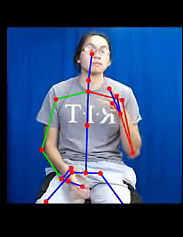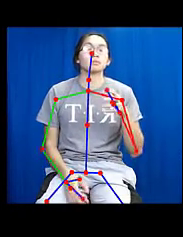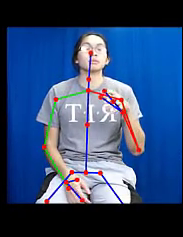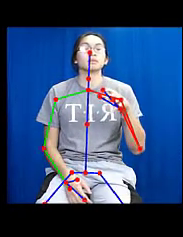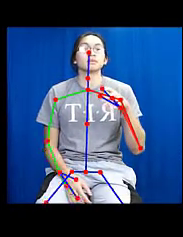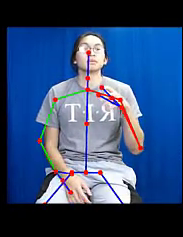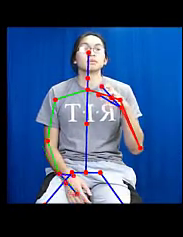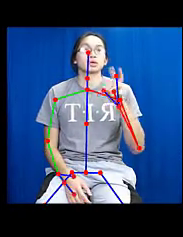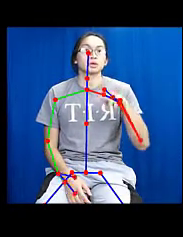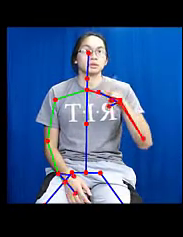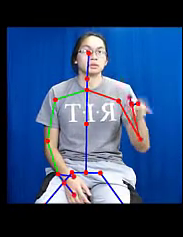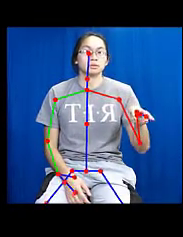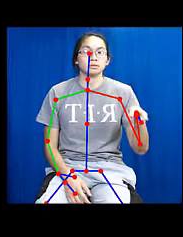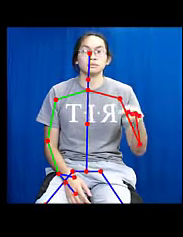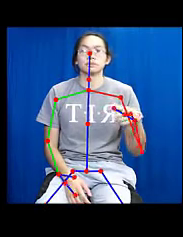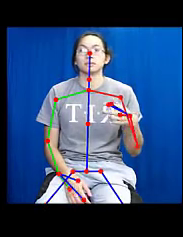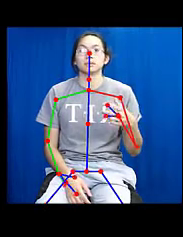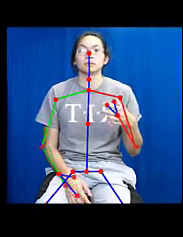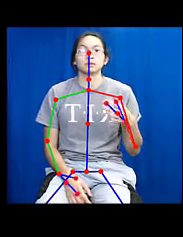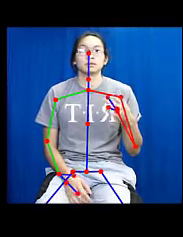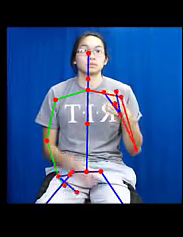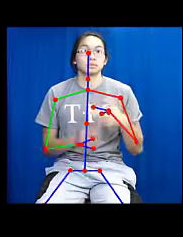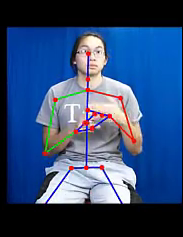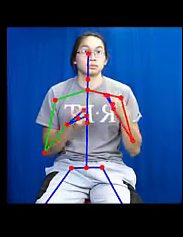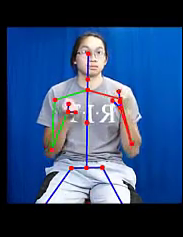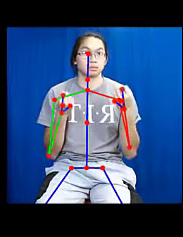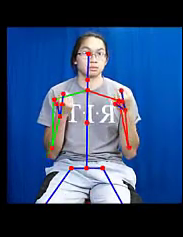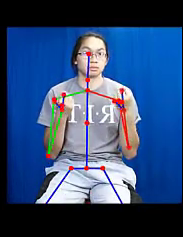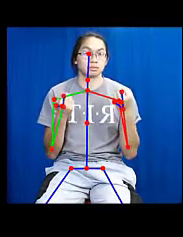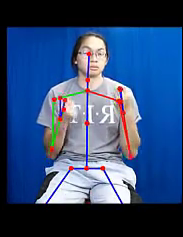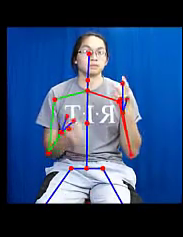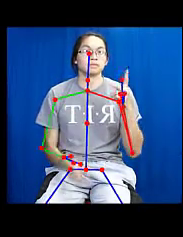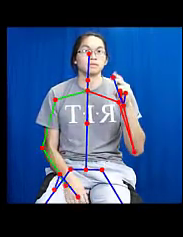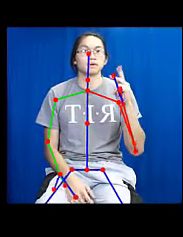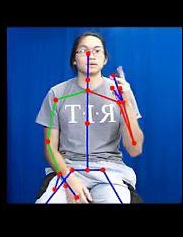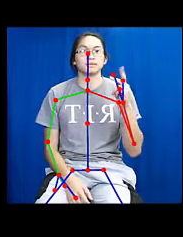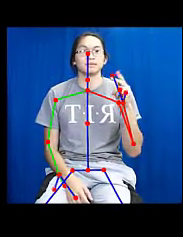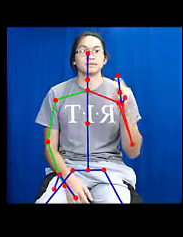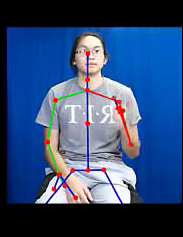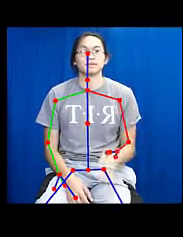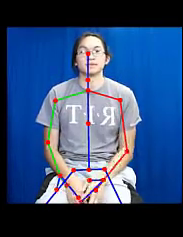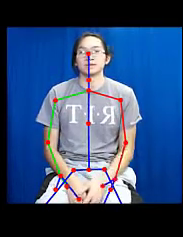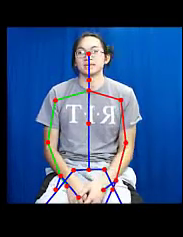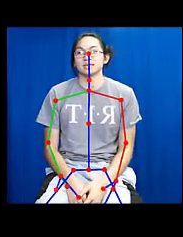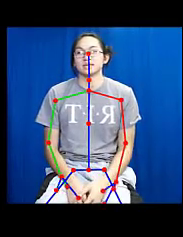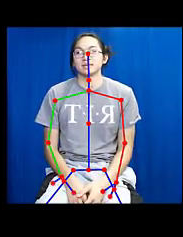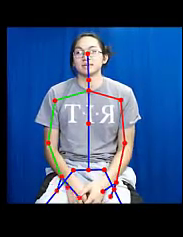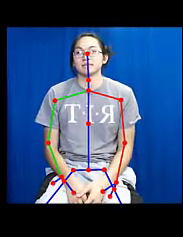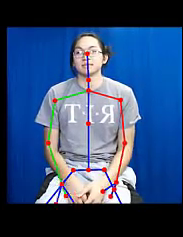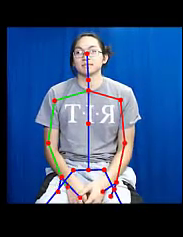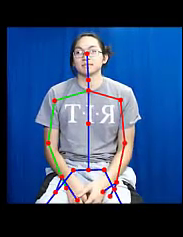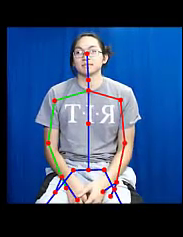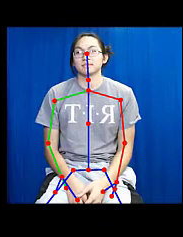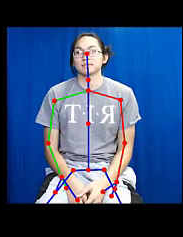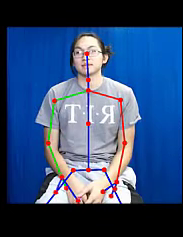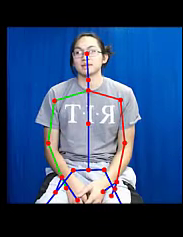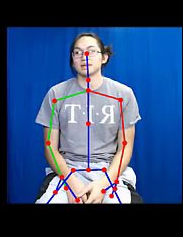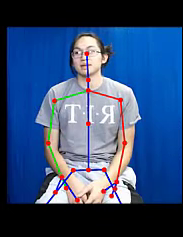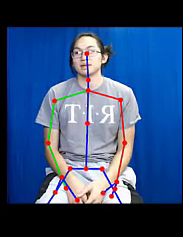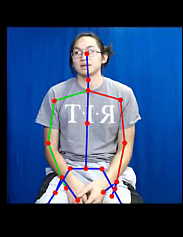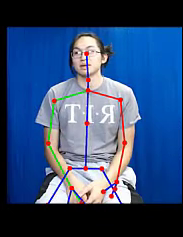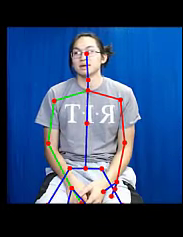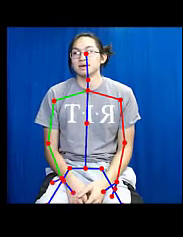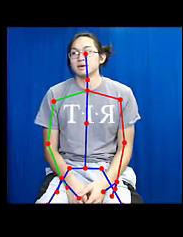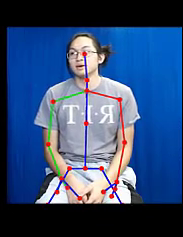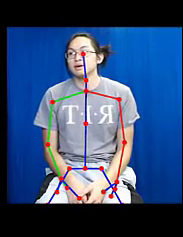process. Furthermore, we can measure quantities that would have been prohibitively difficult to measure before. This set of plots shows how